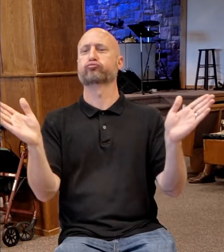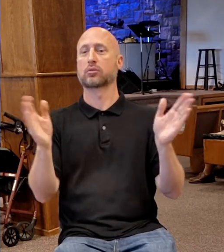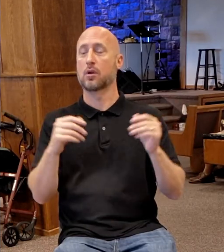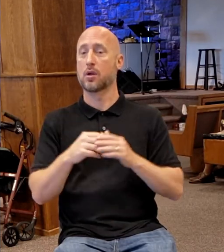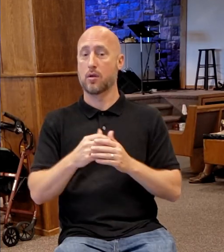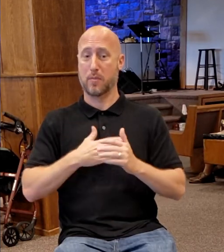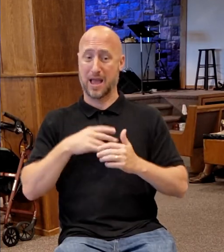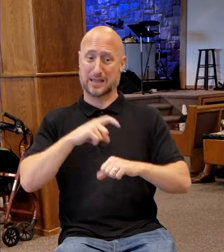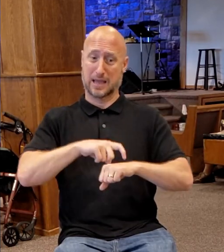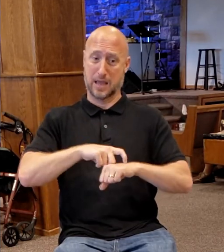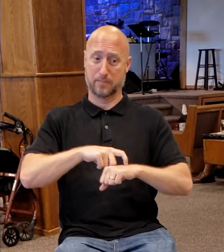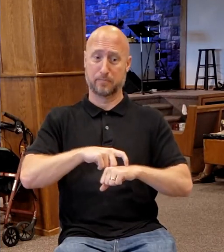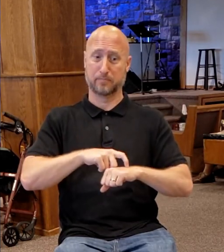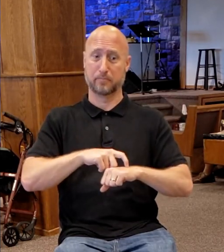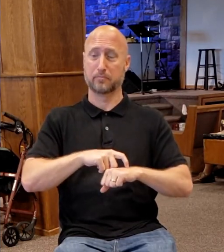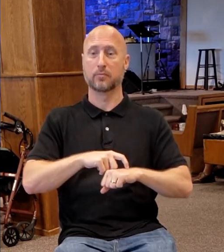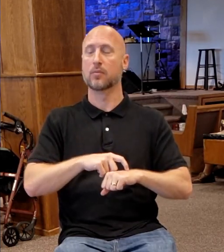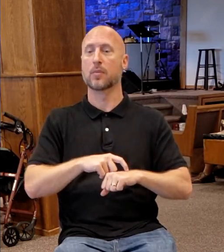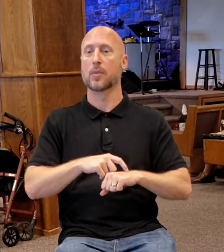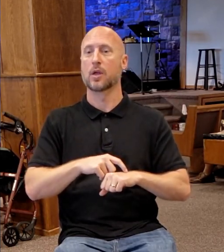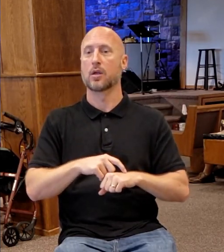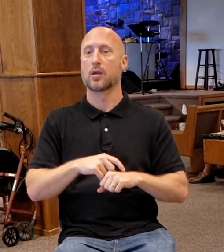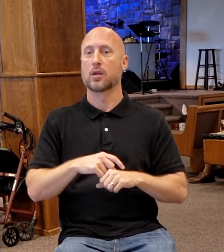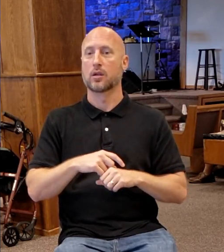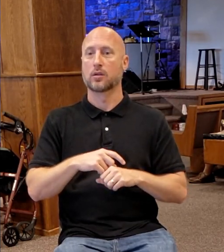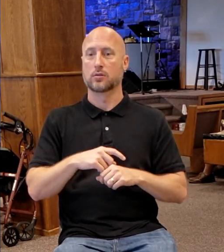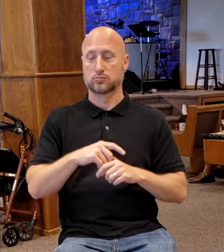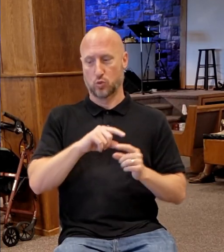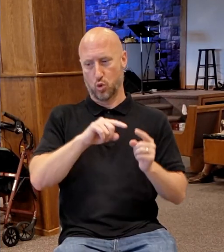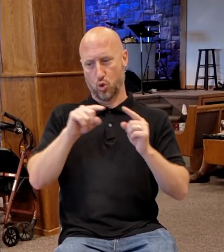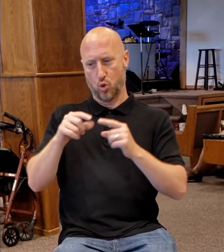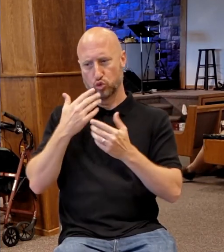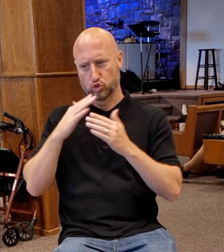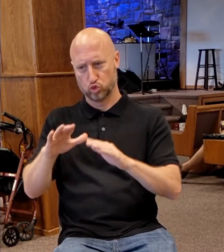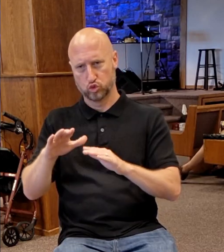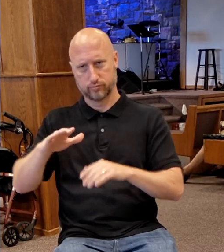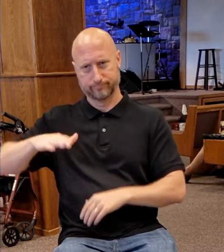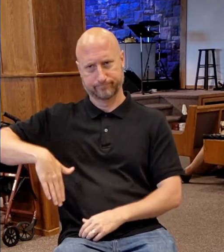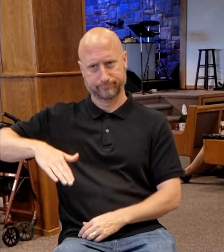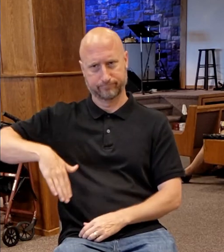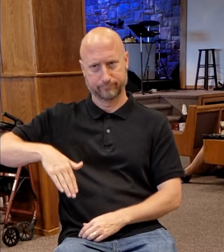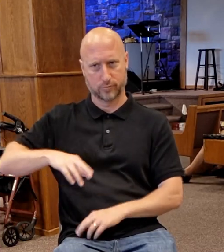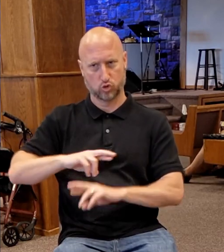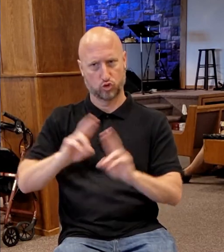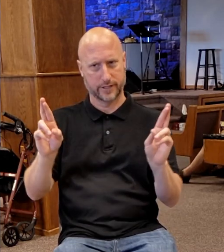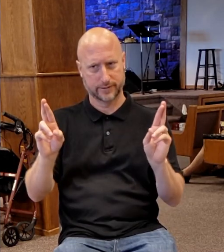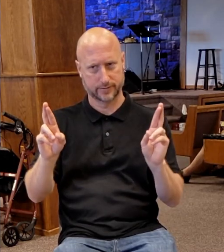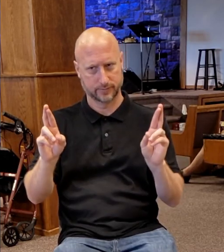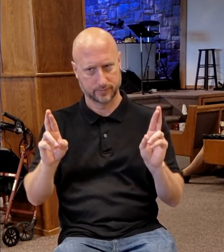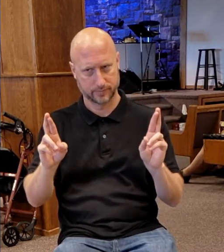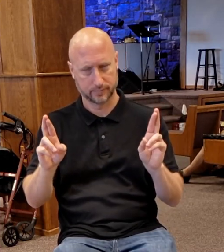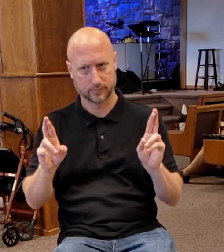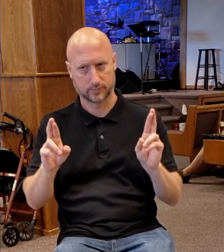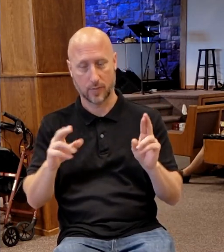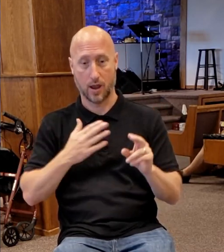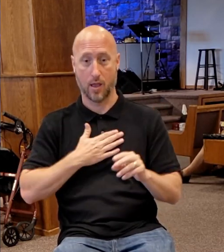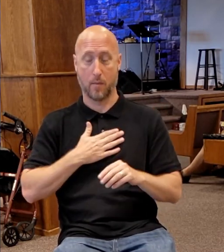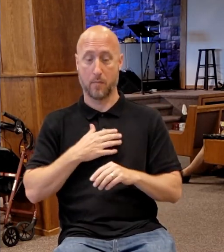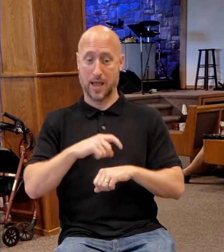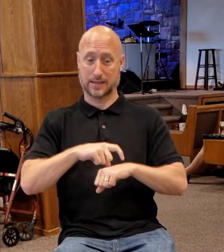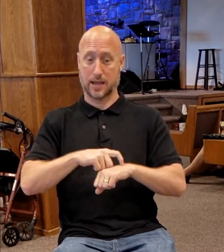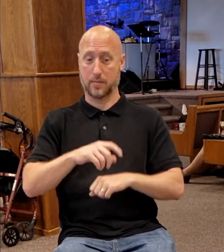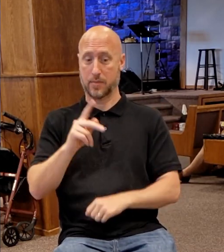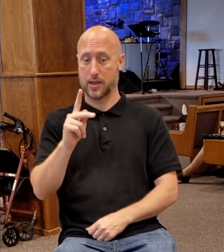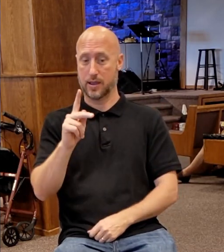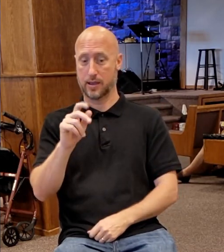of the chapter, his time did come to go up to Jerusalem. But he says here, my time, and it's keros. There's